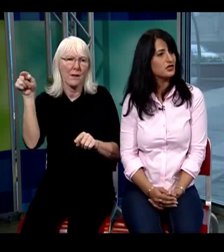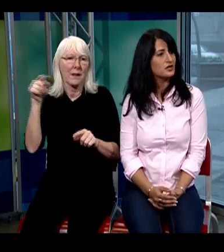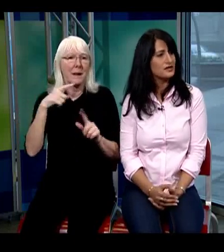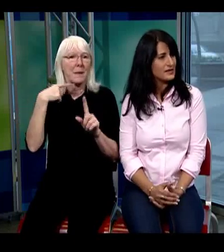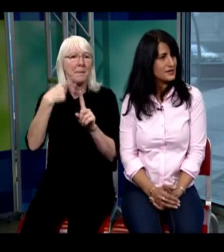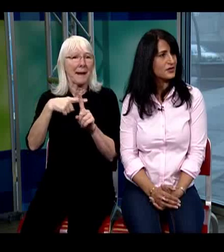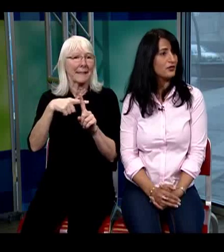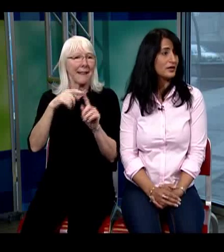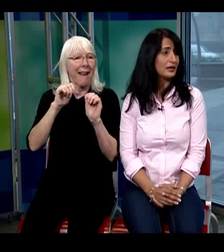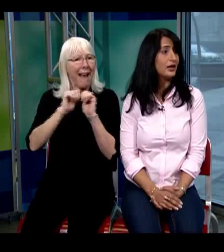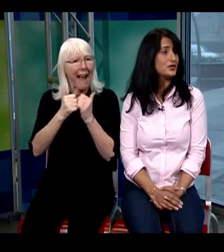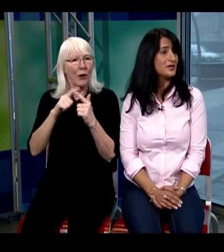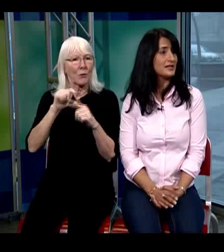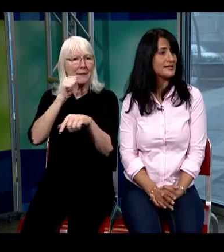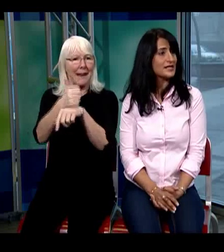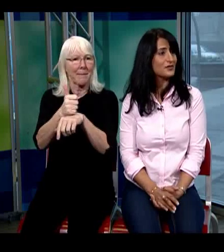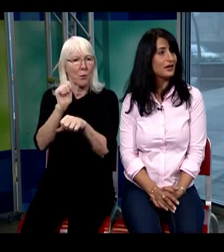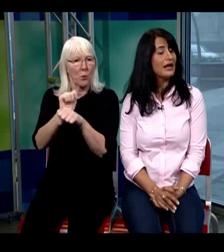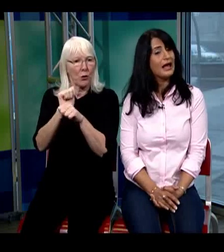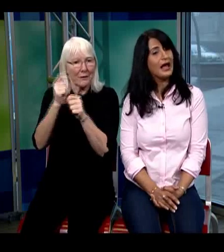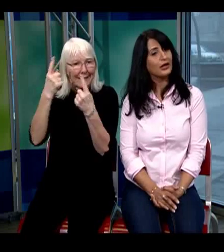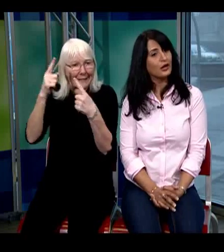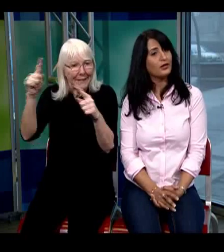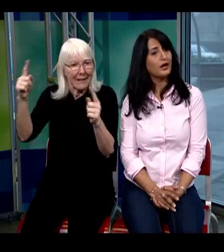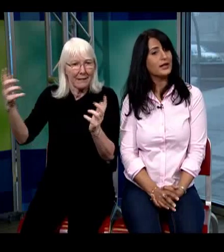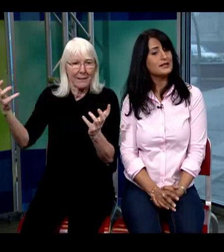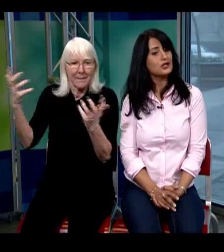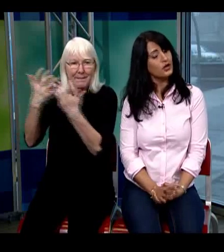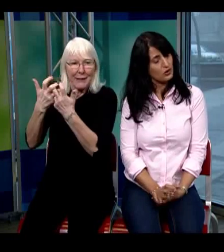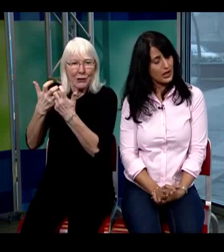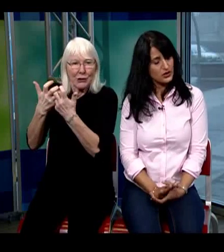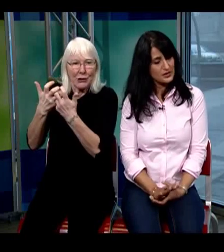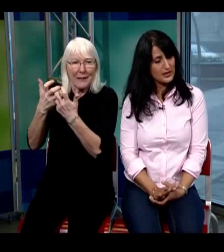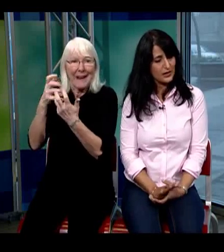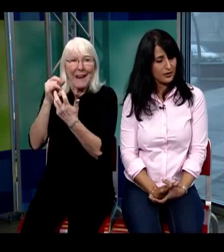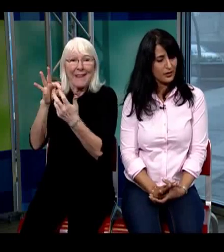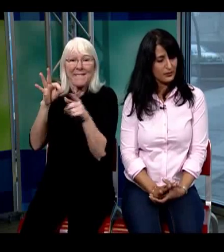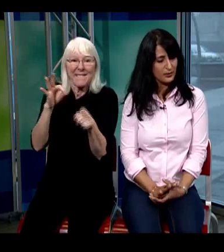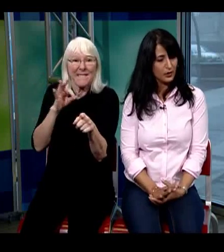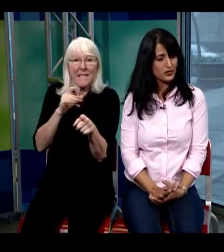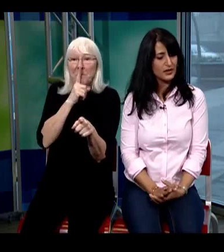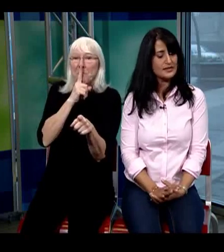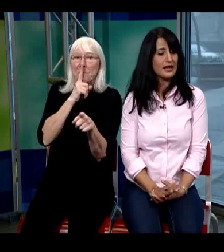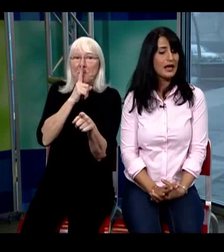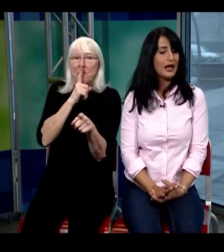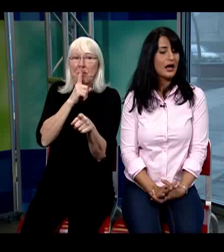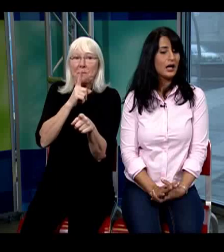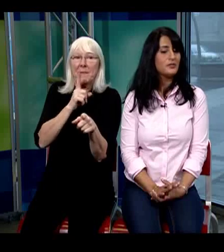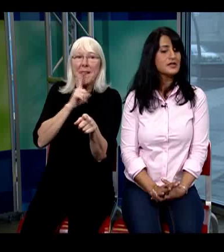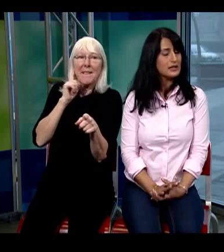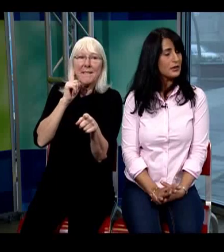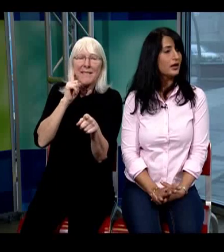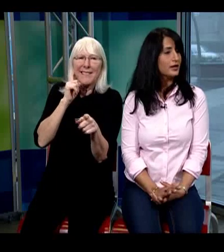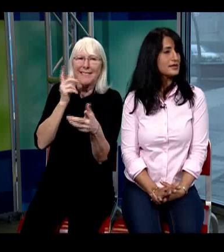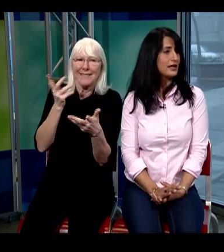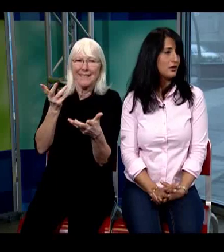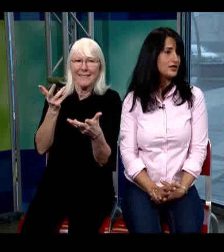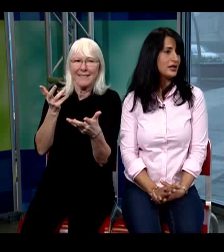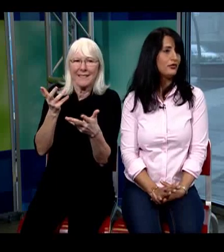necessary for that client to be successful and a lot of clients not I shouldn't say I apologize some clients that are Deaf